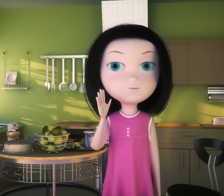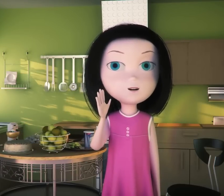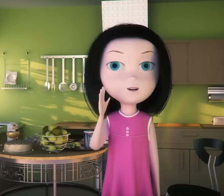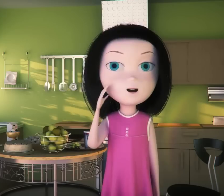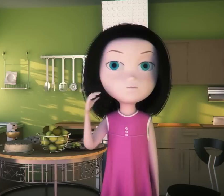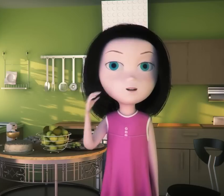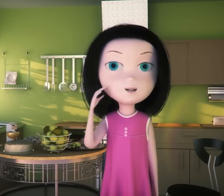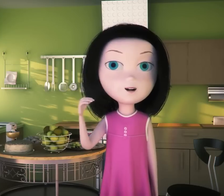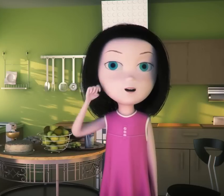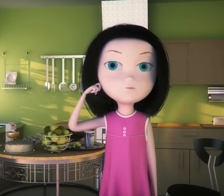may I have peach and apple?